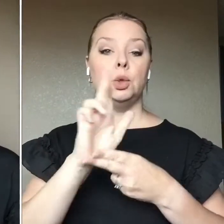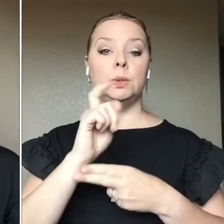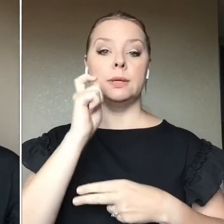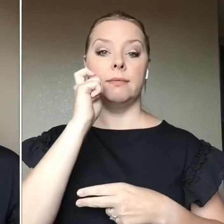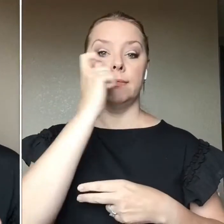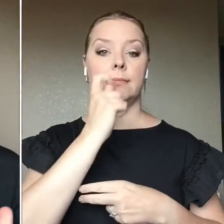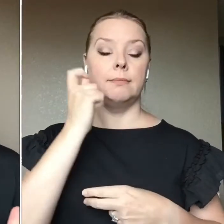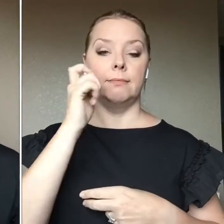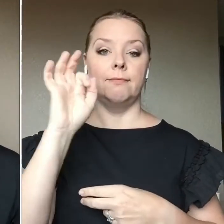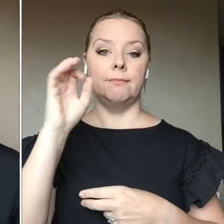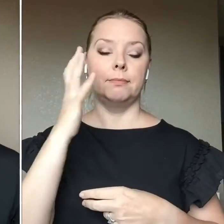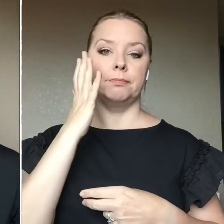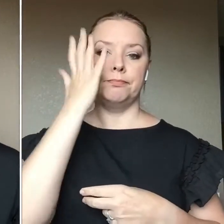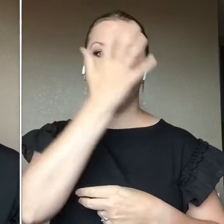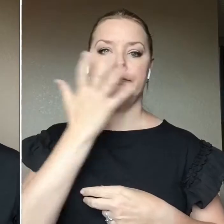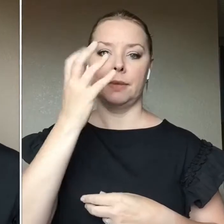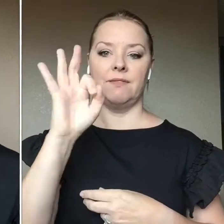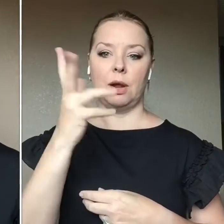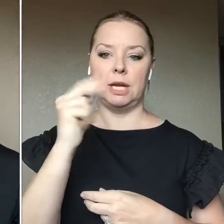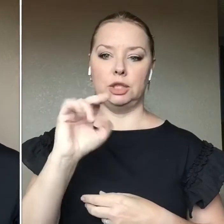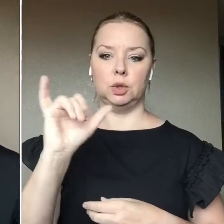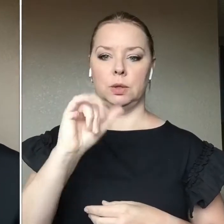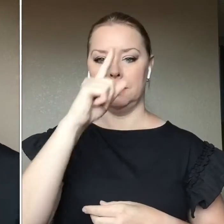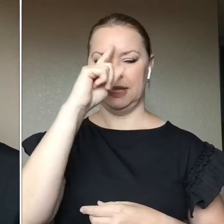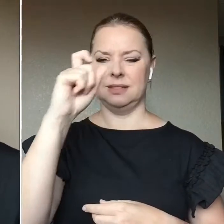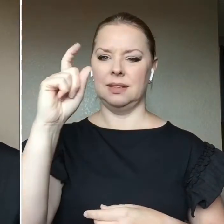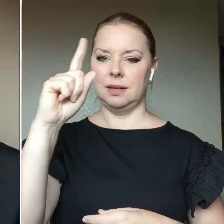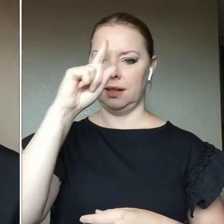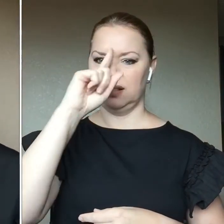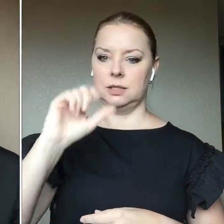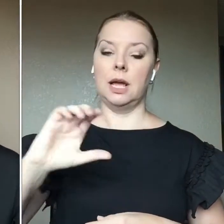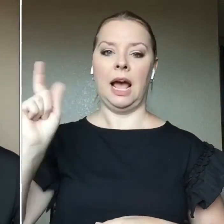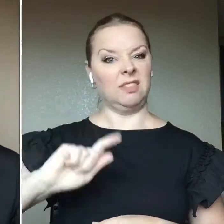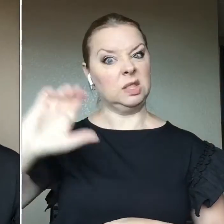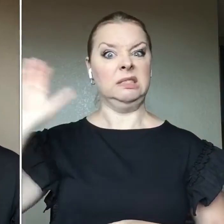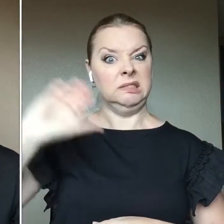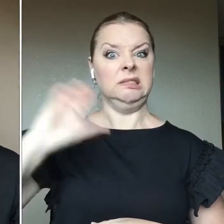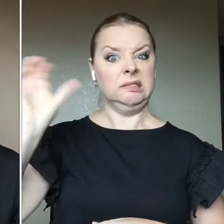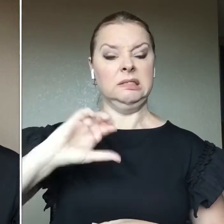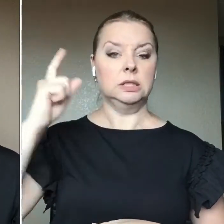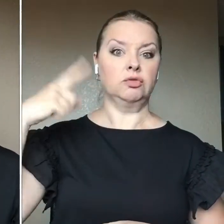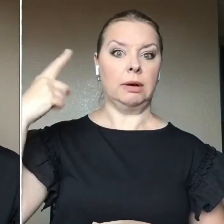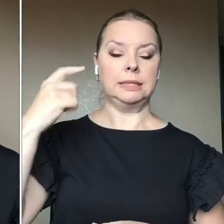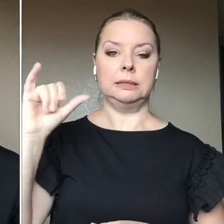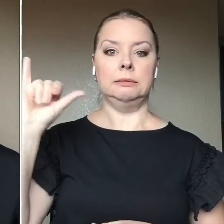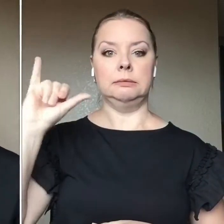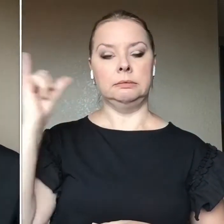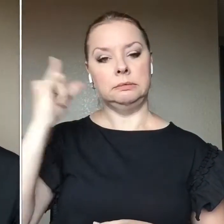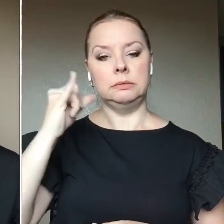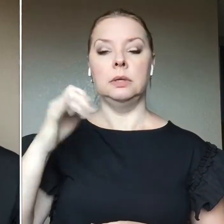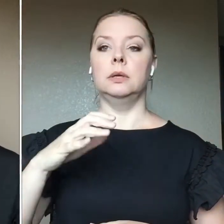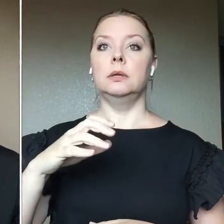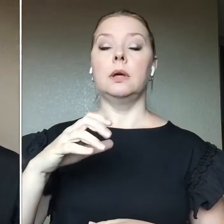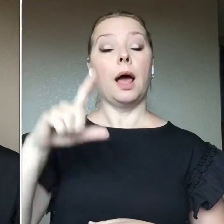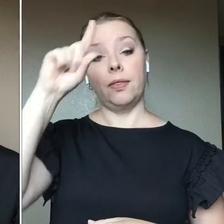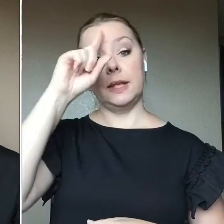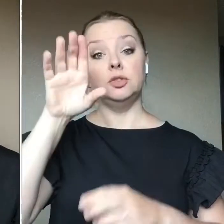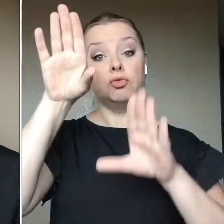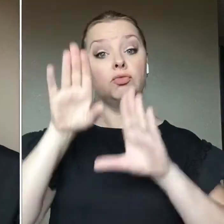um, I think it's a, it has to shake up like crazy. Um, I think it's a great, so one of the things